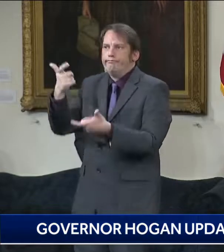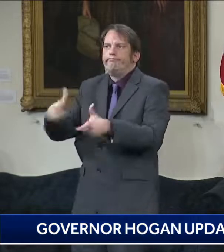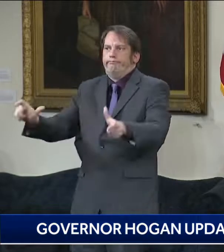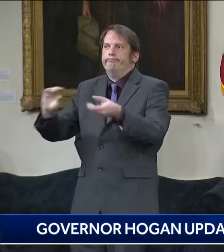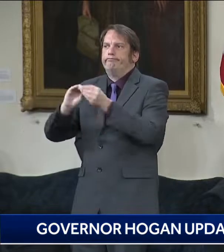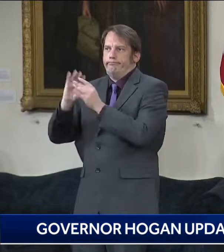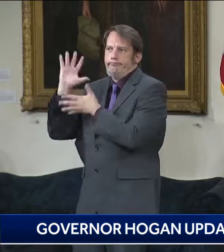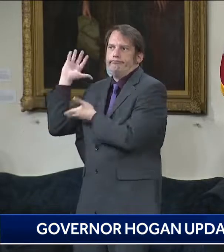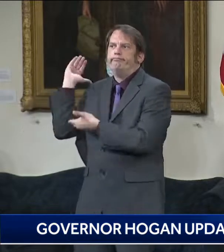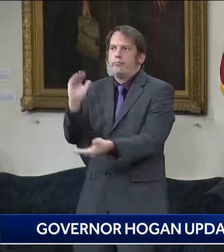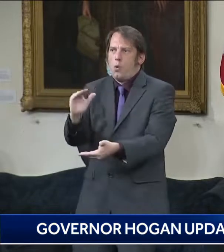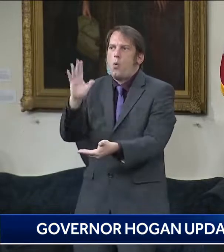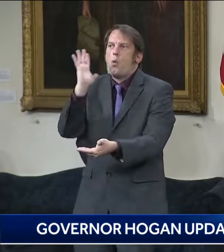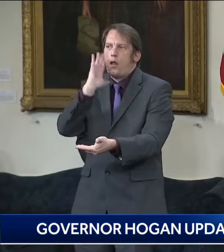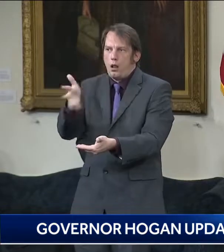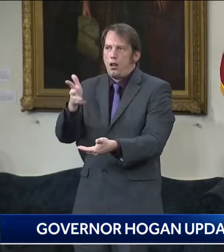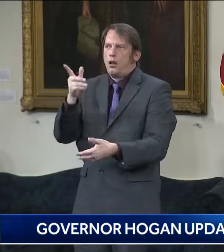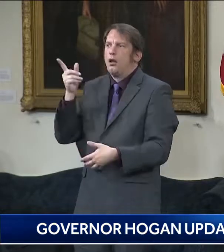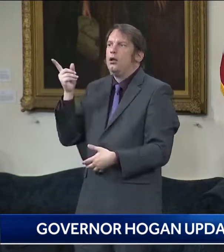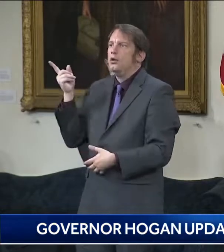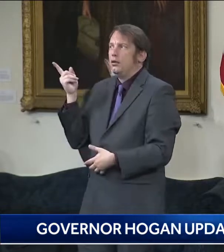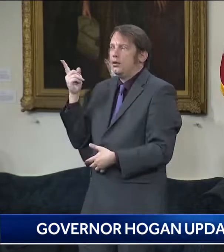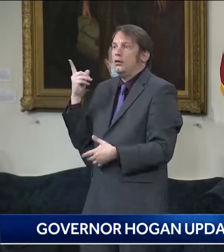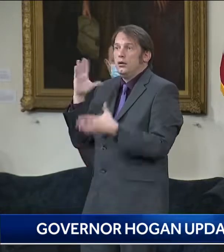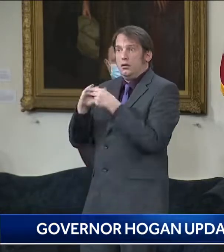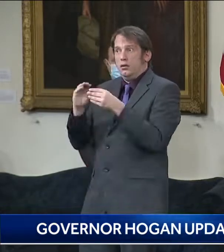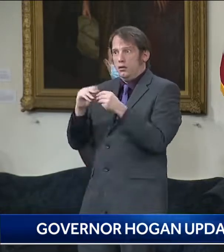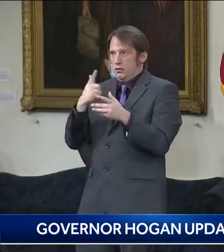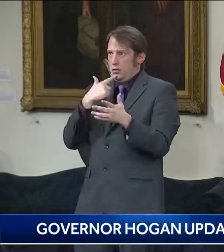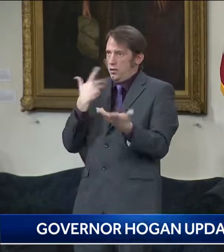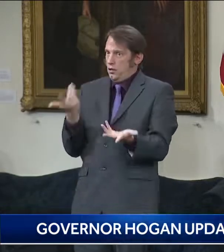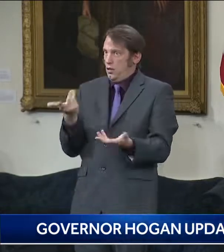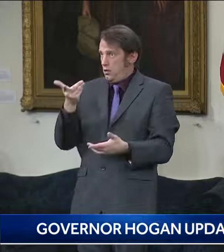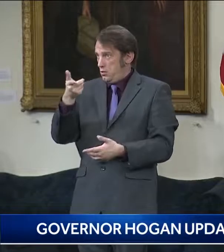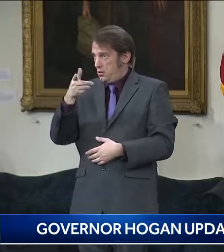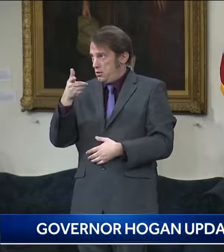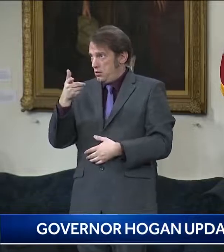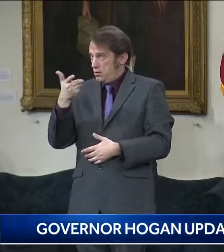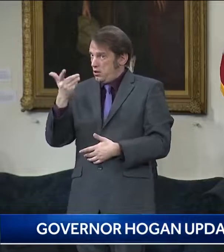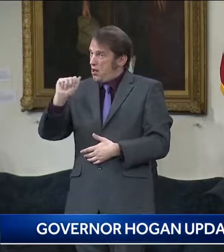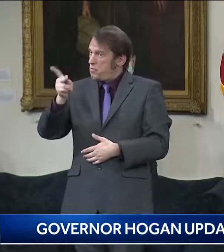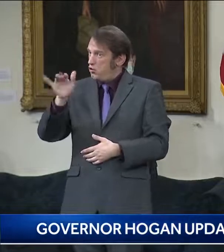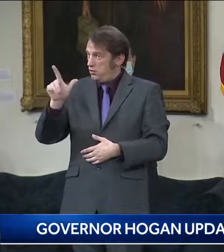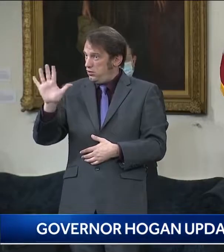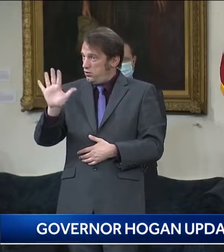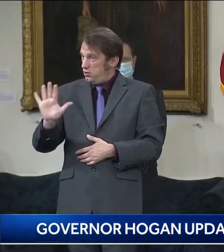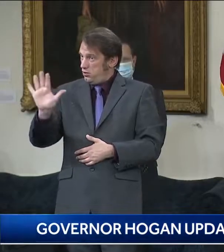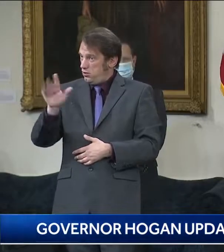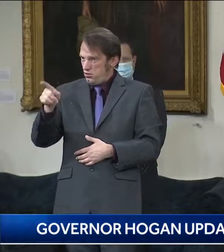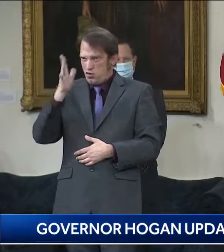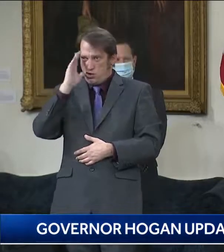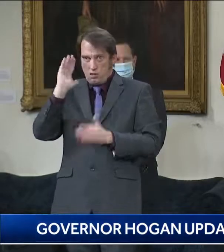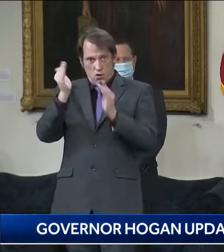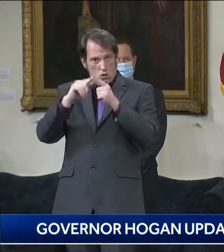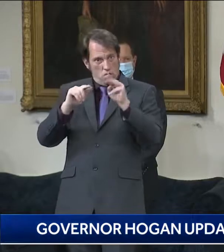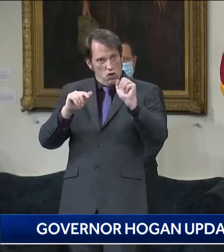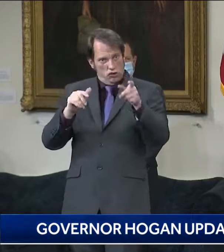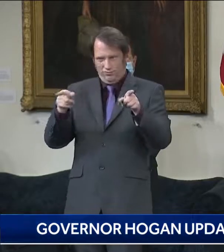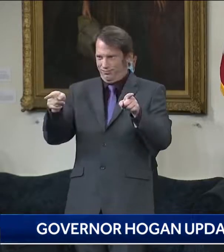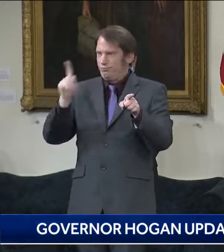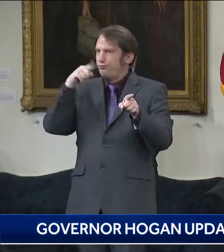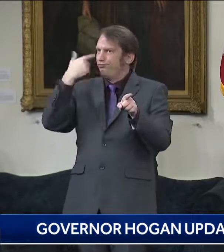that April is going to look a heck of a lot different than March. And that, uh, you know, while we're very close to 50,000 a day that we,